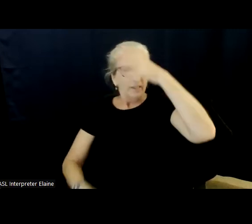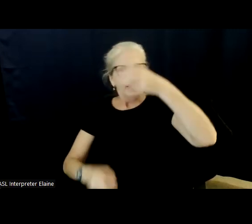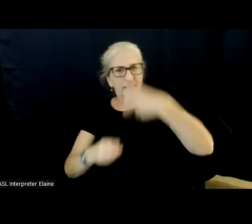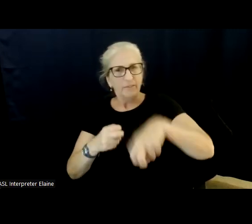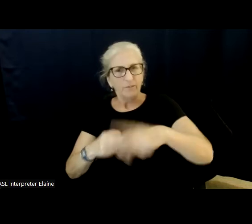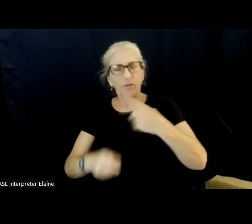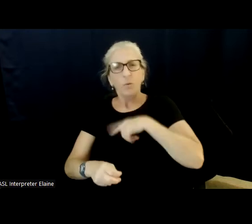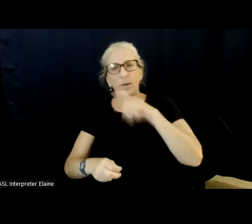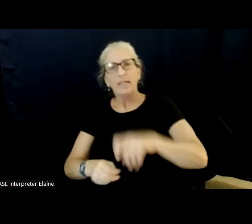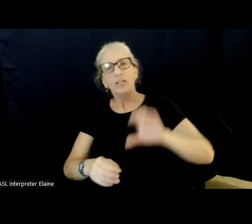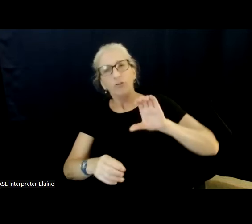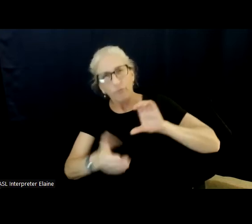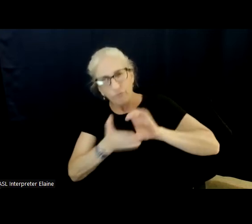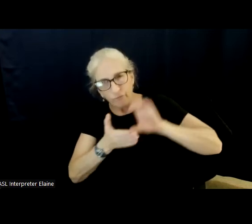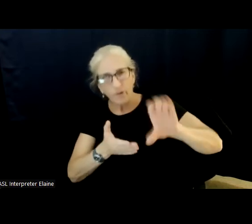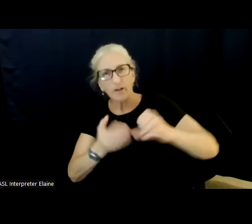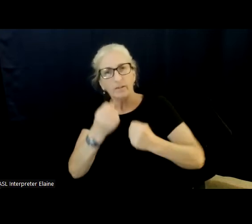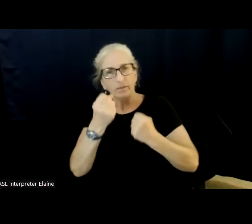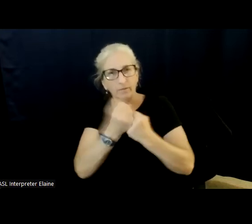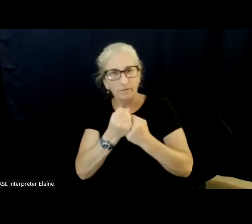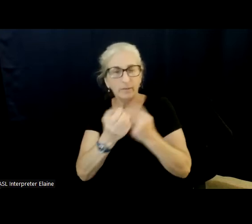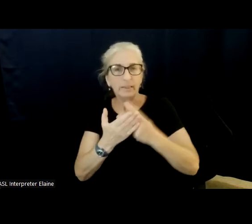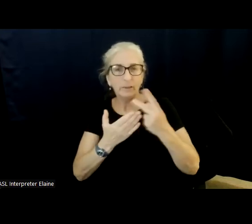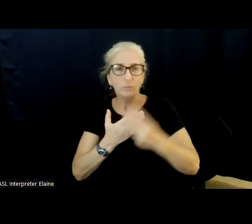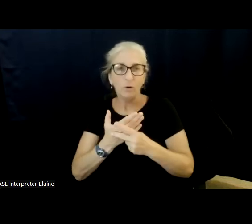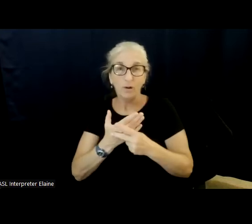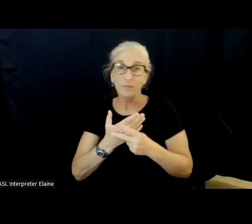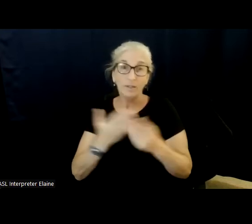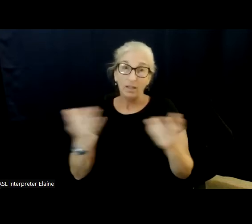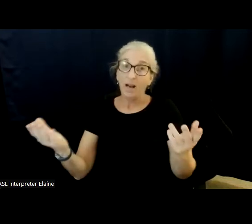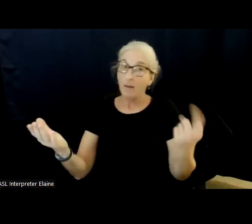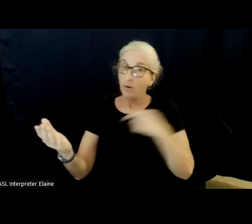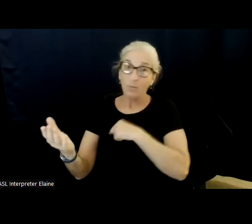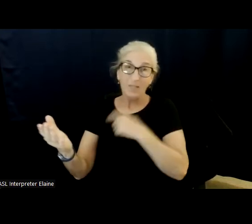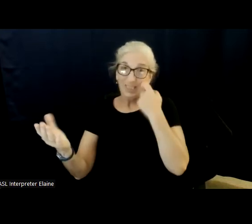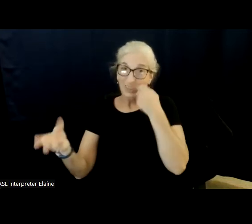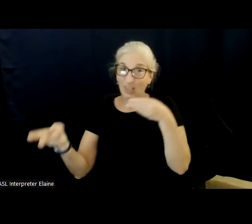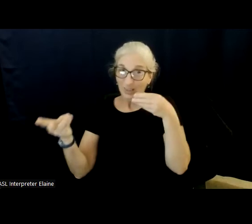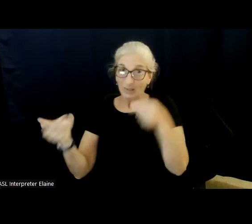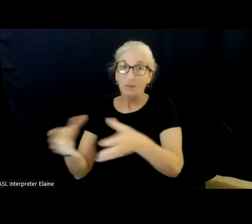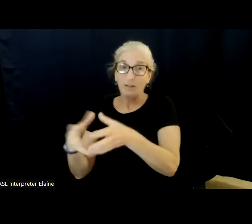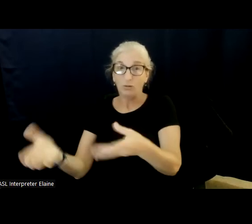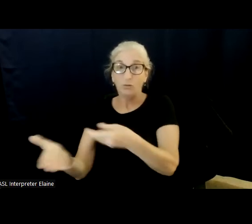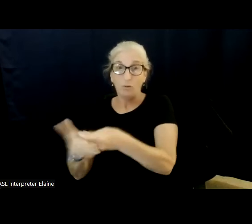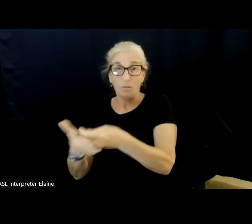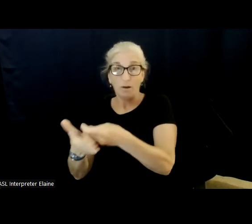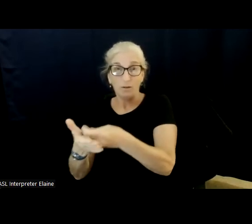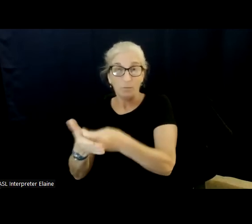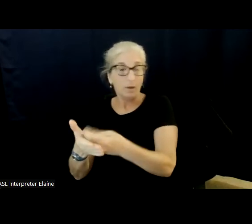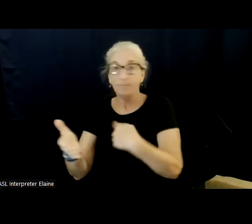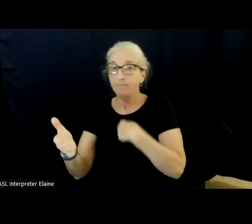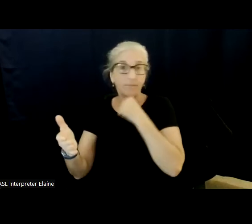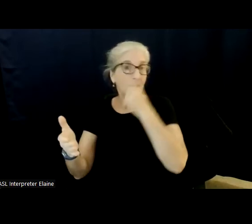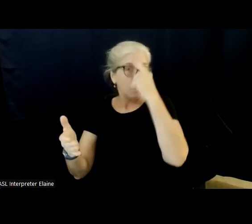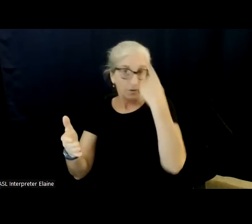programs. And, and I just say, and I don't want to be, be negative, but with all this money we've just spent, I really don't think that, that we've done a very good